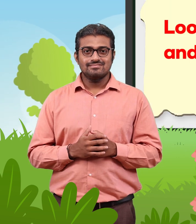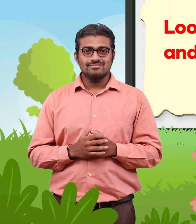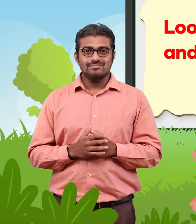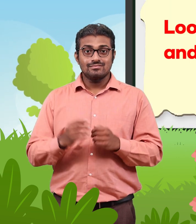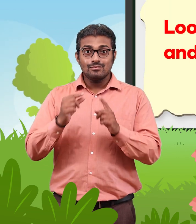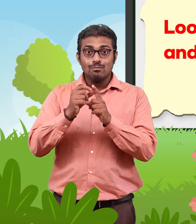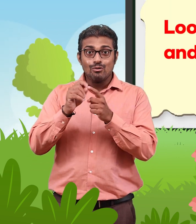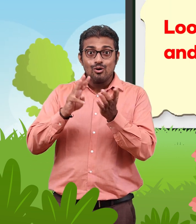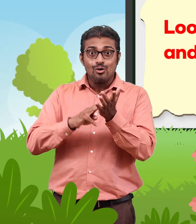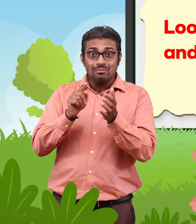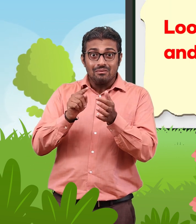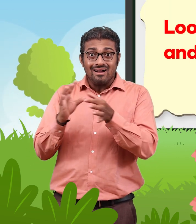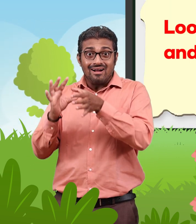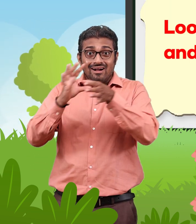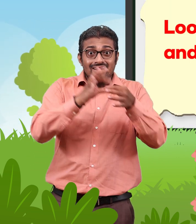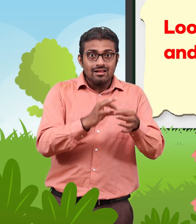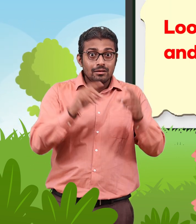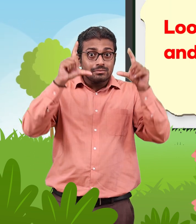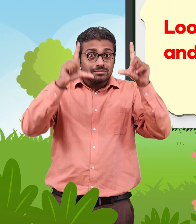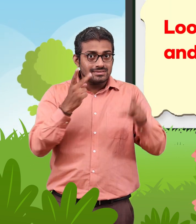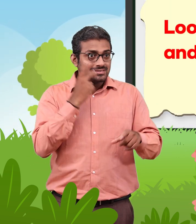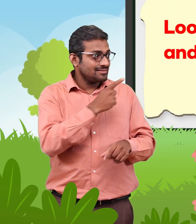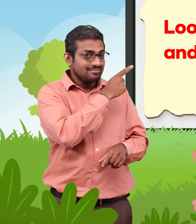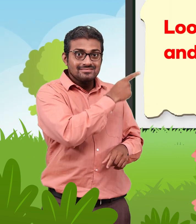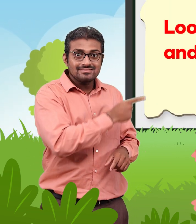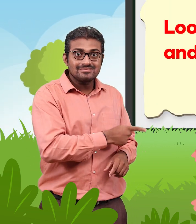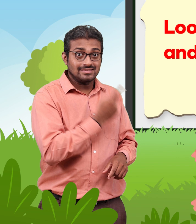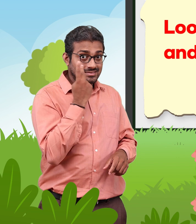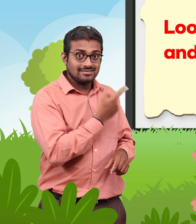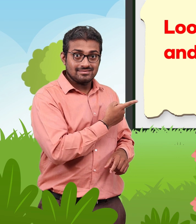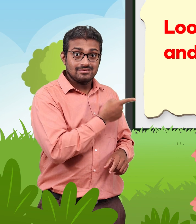Look at the pictures of the poem and encircle the correct word.